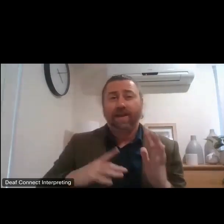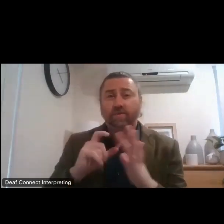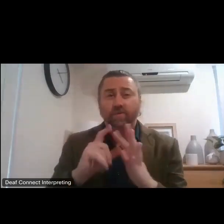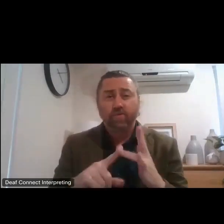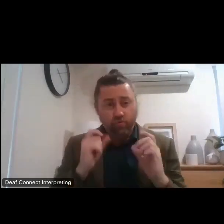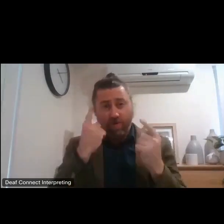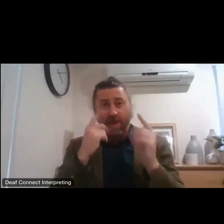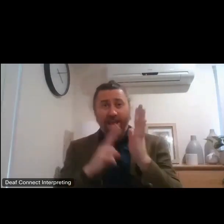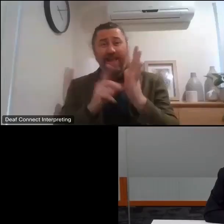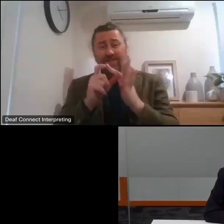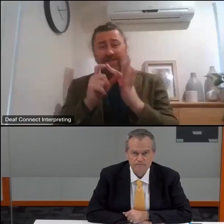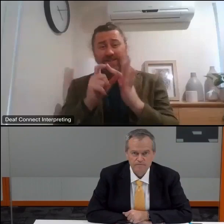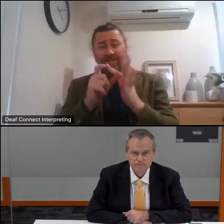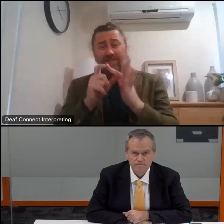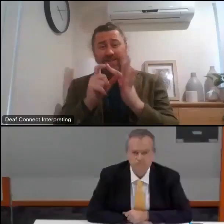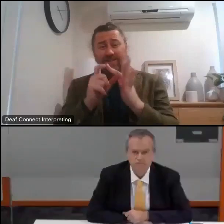ndis can be